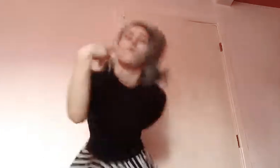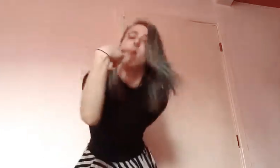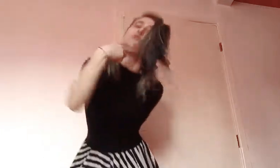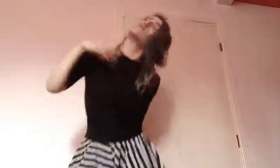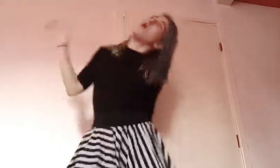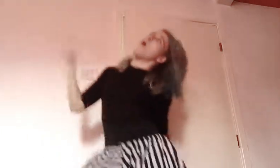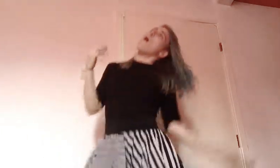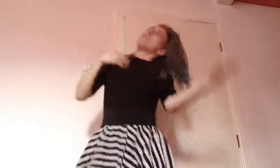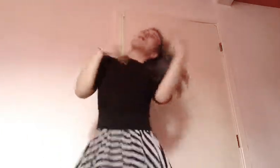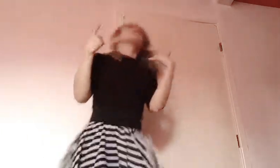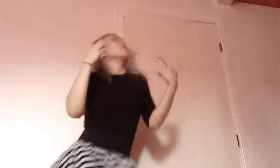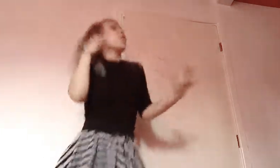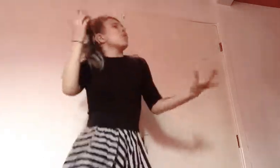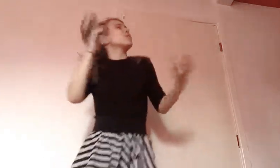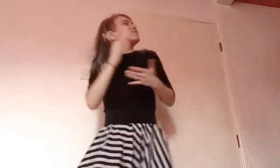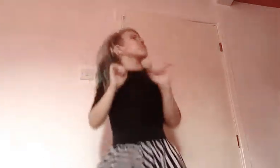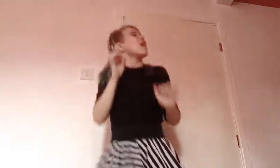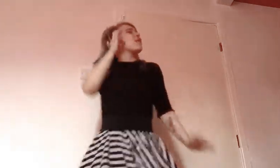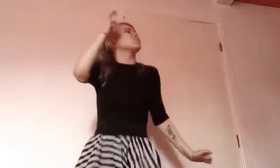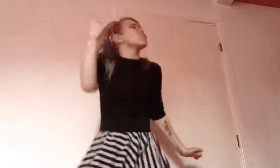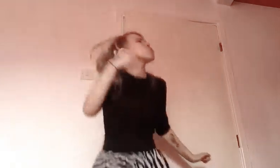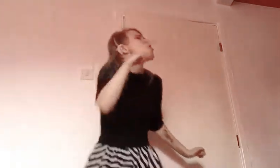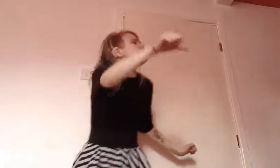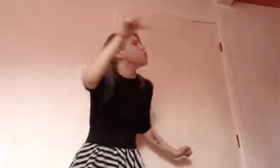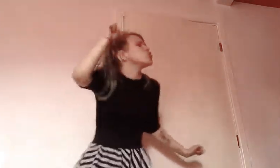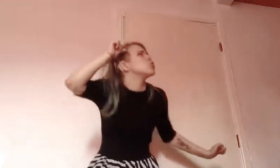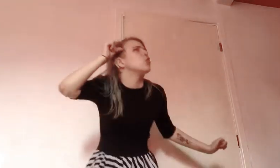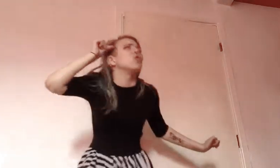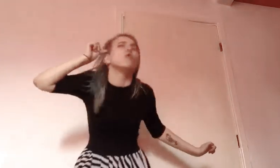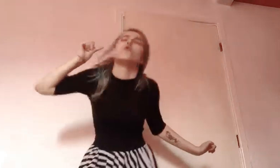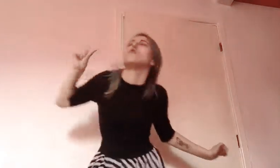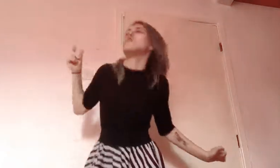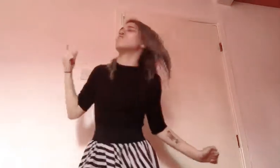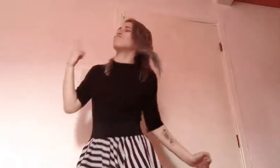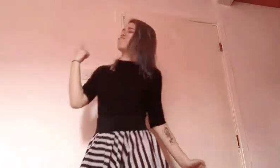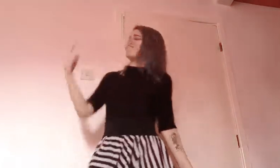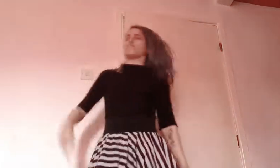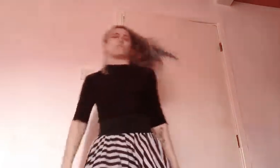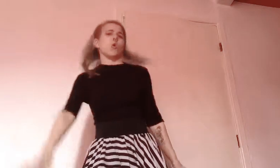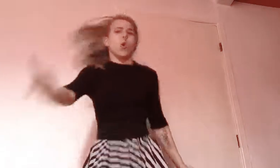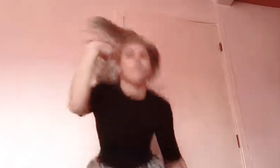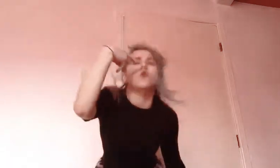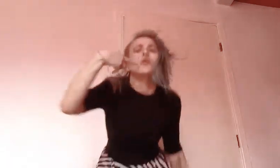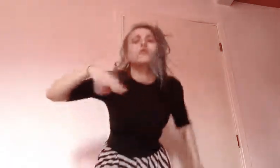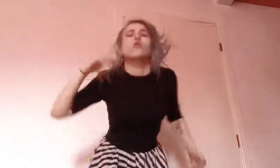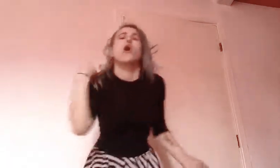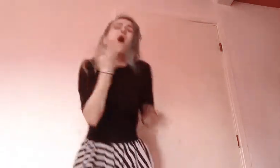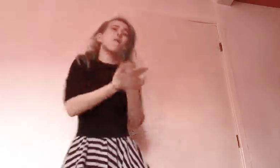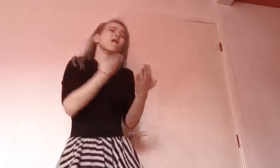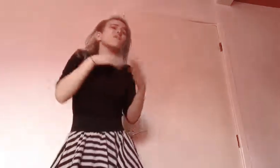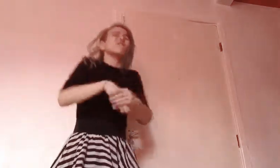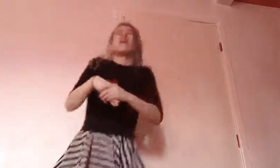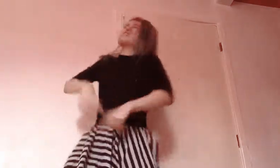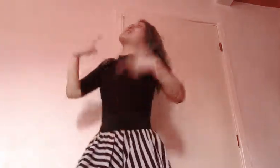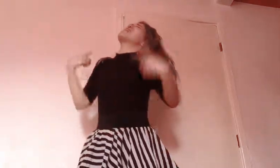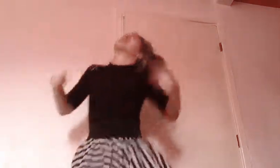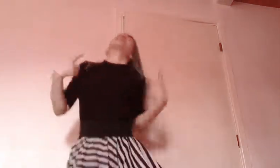Wait for them to ask you who you Wait for them to